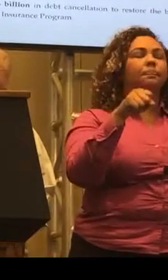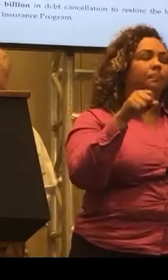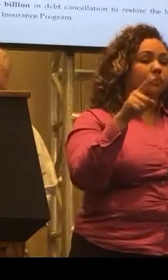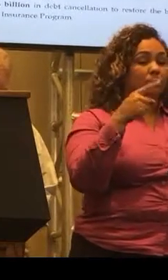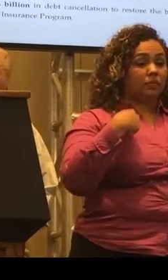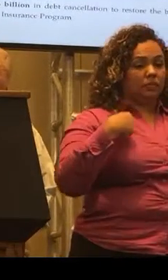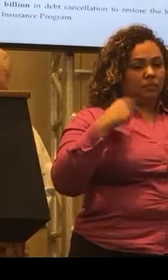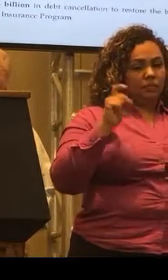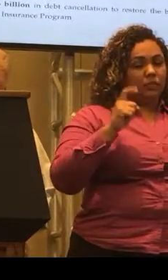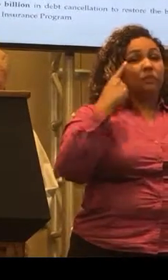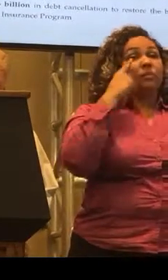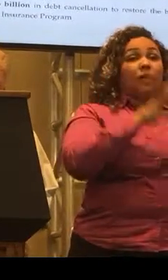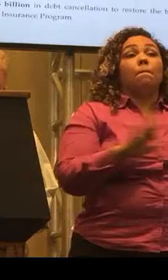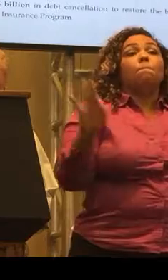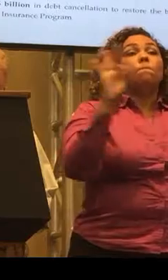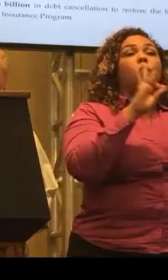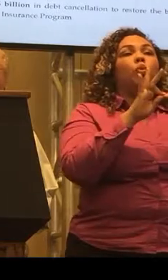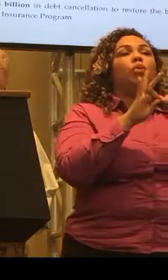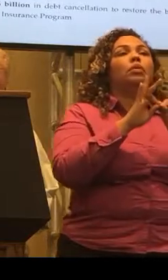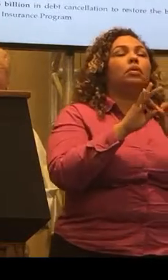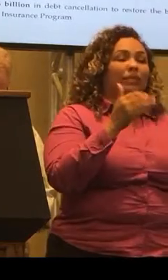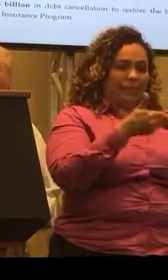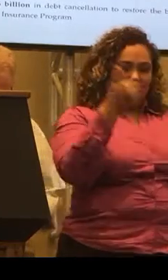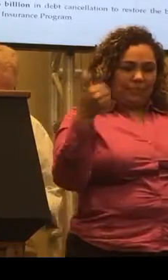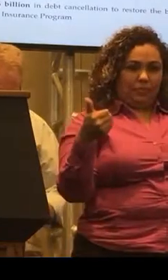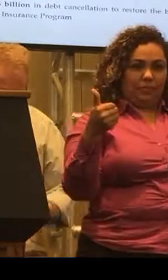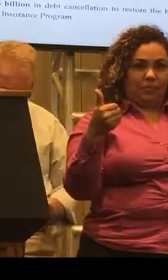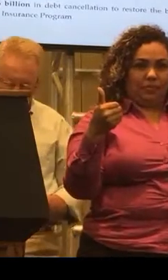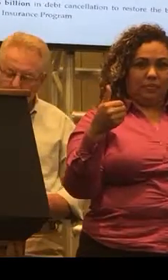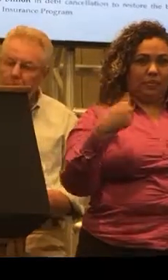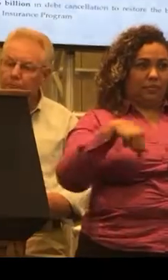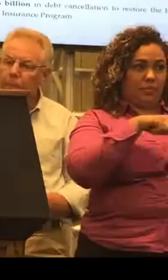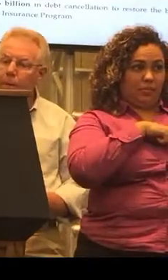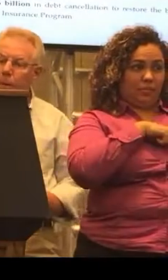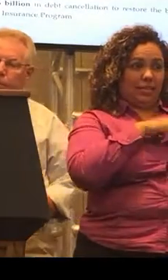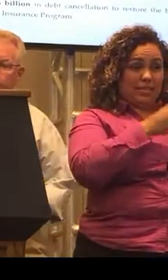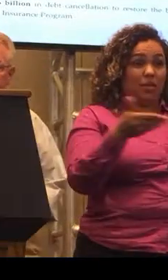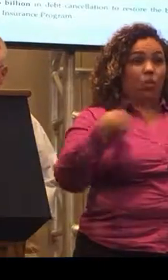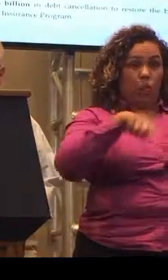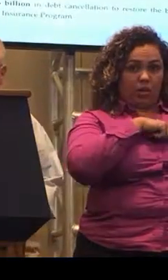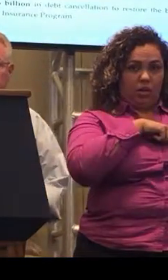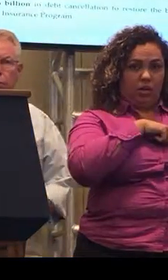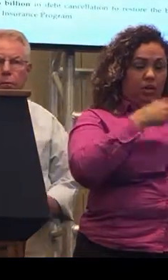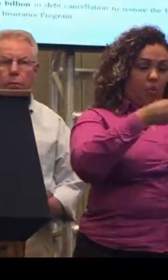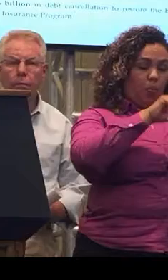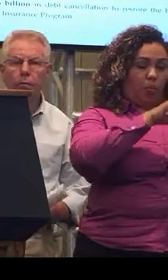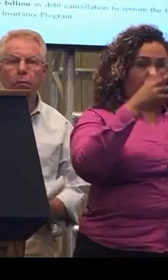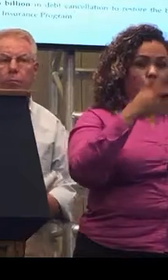I think it's important to separate the measures that we need to